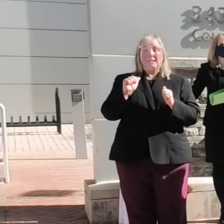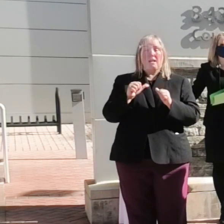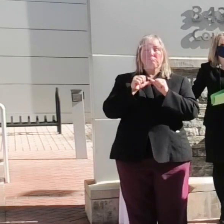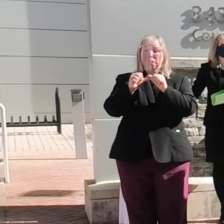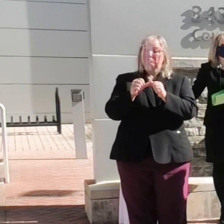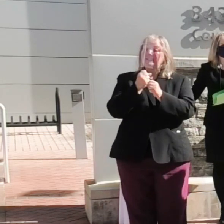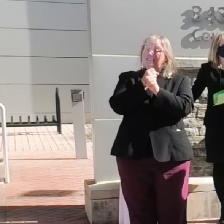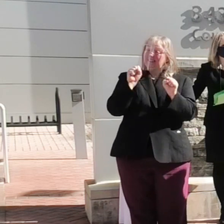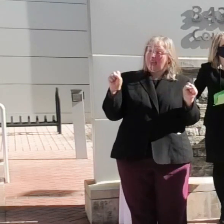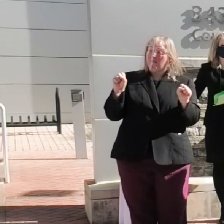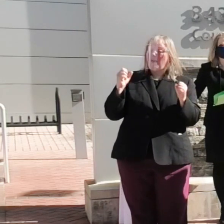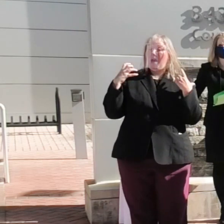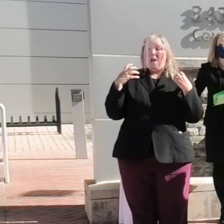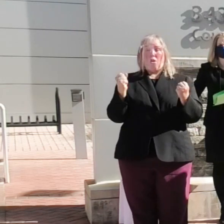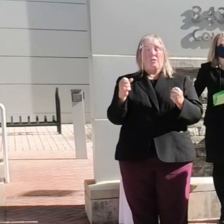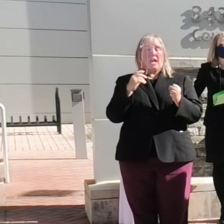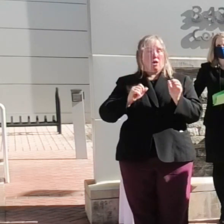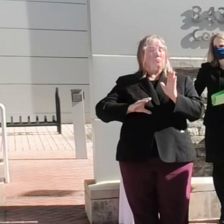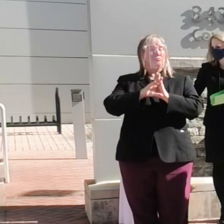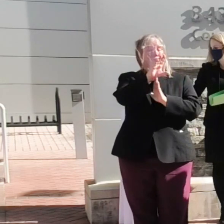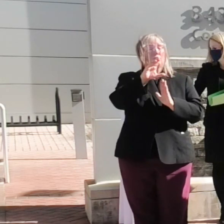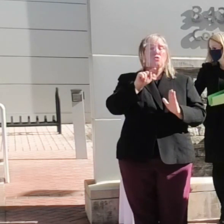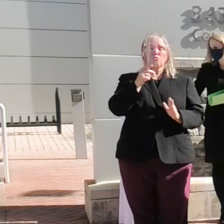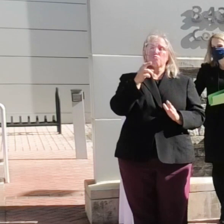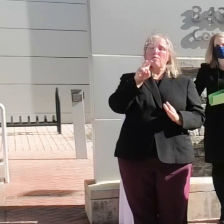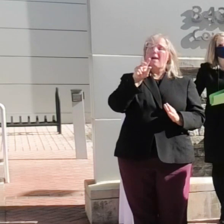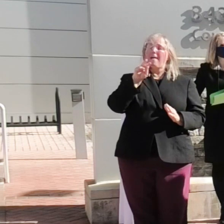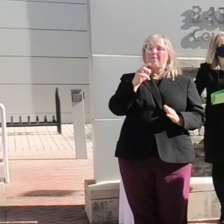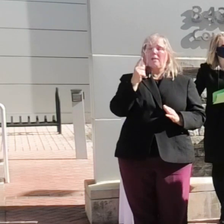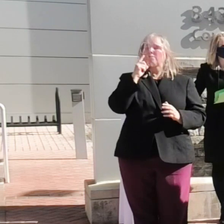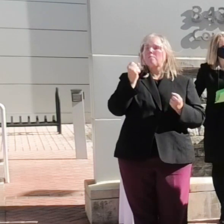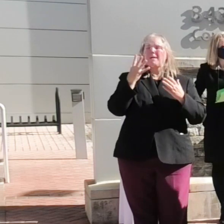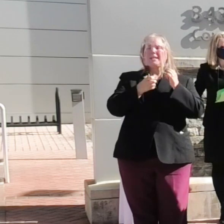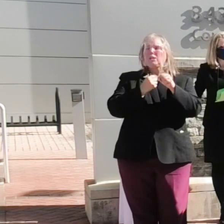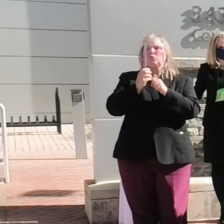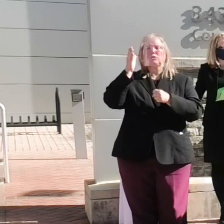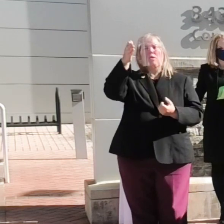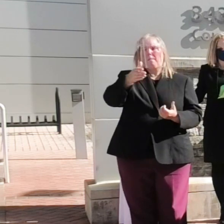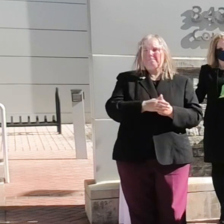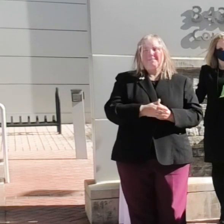healthy, and thriving for years to come. Thank you.